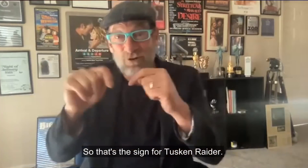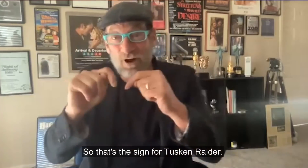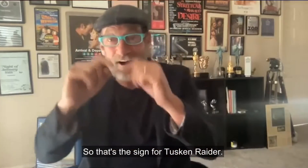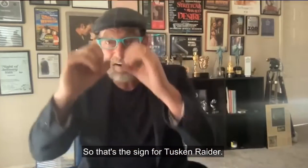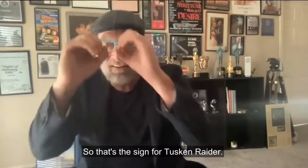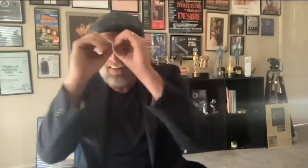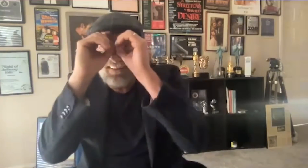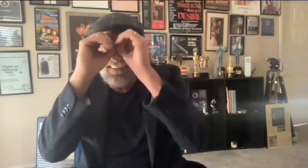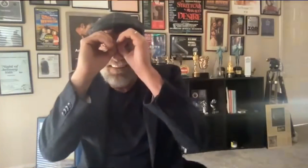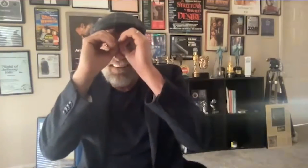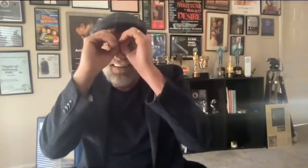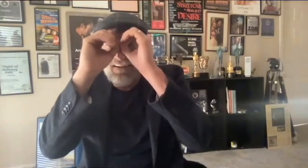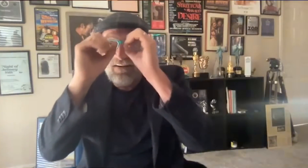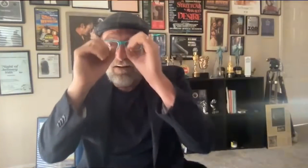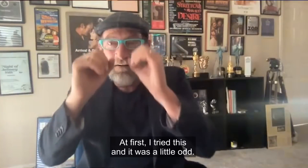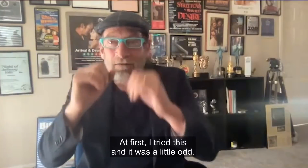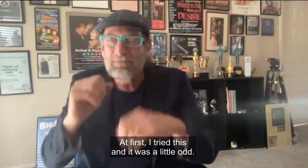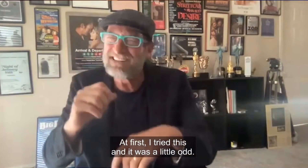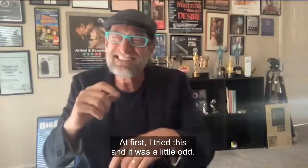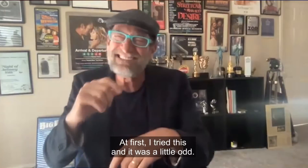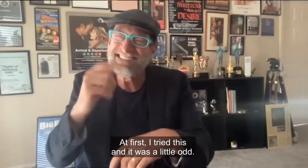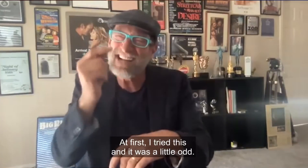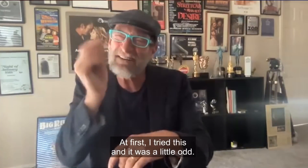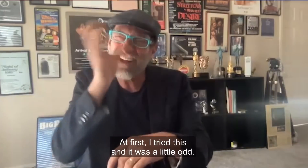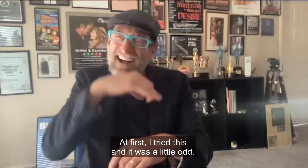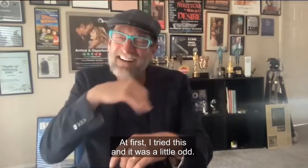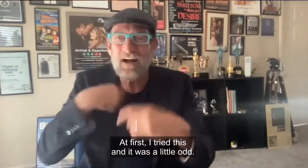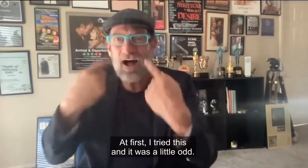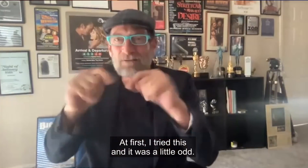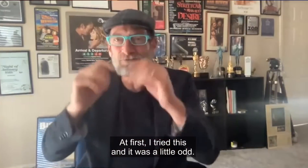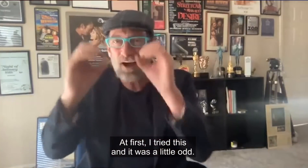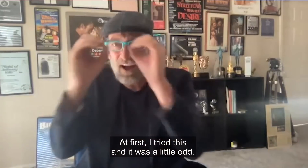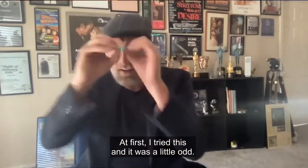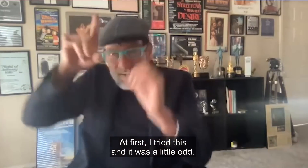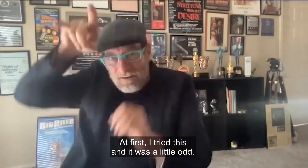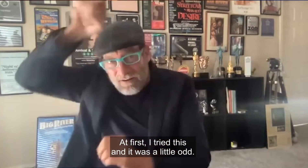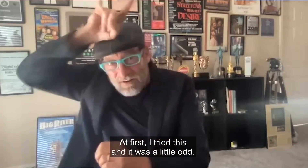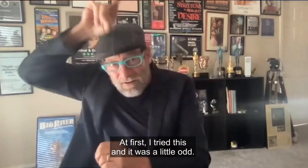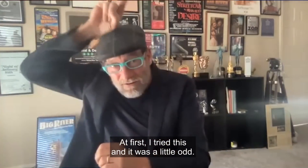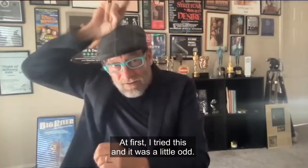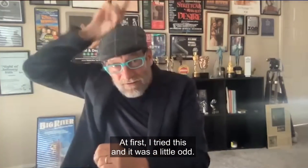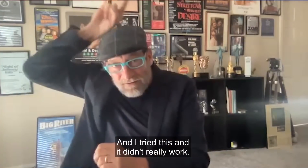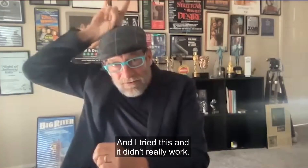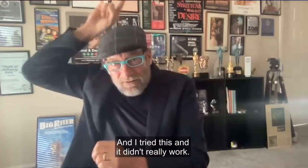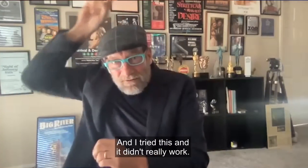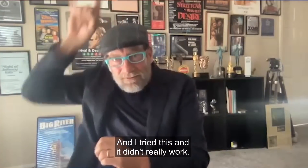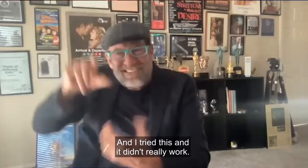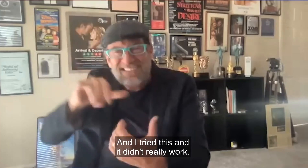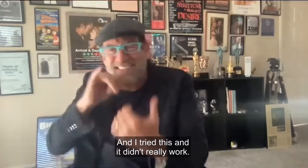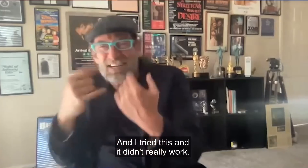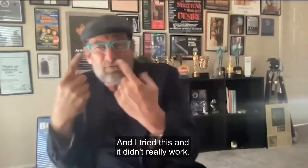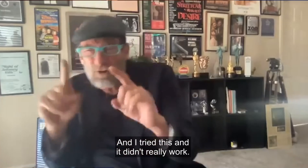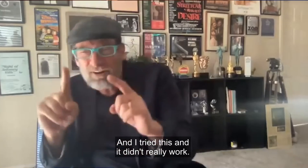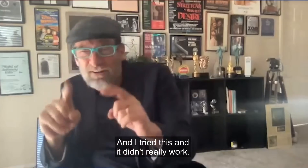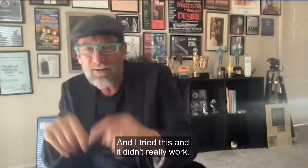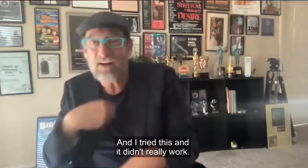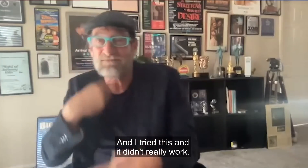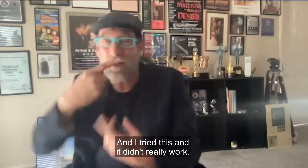Raider. At first, I tried this and it was a little odd. And I tried this and it didn't really